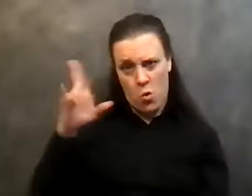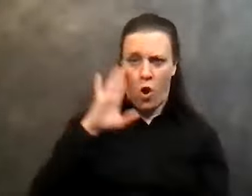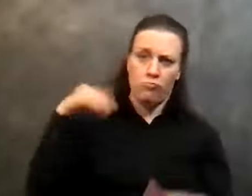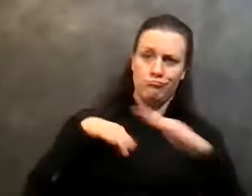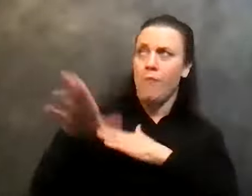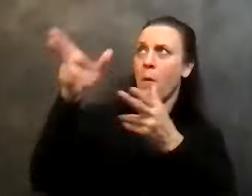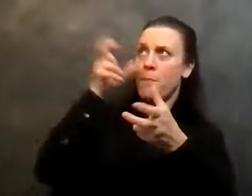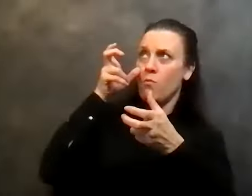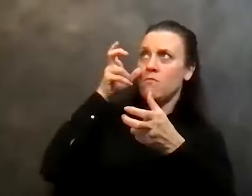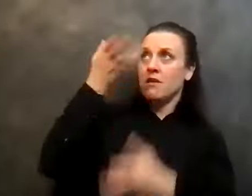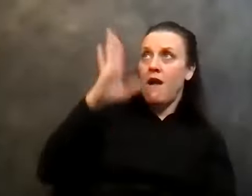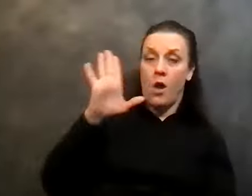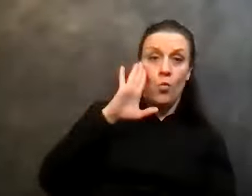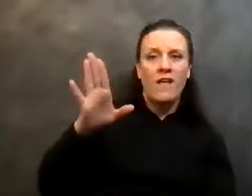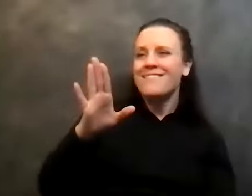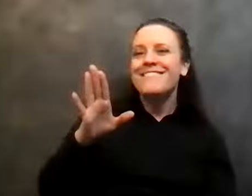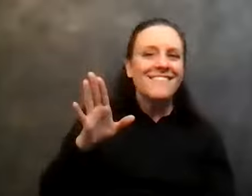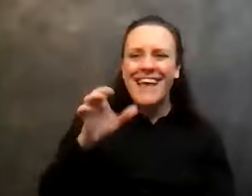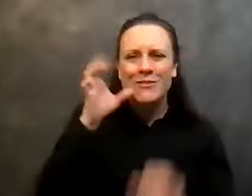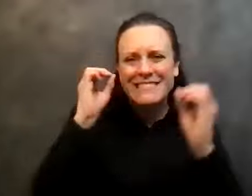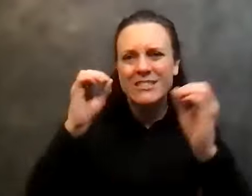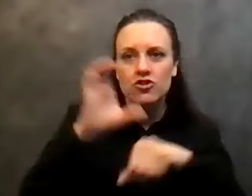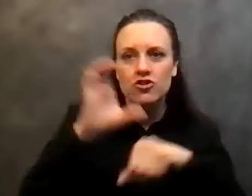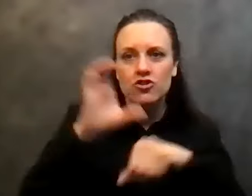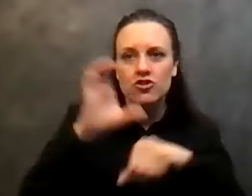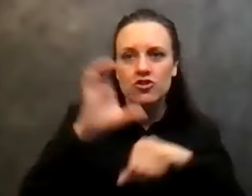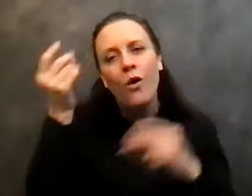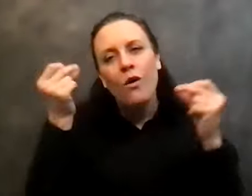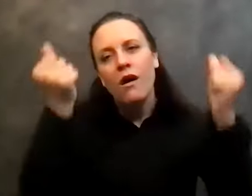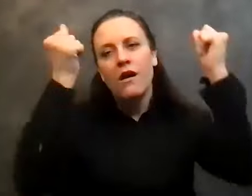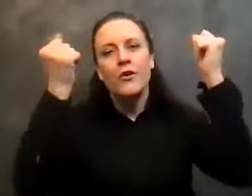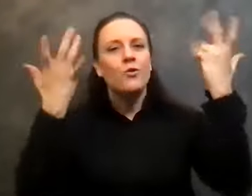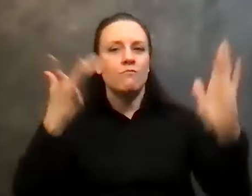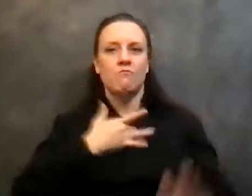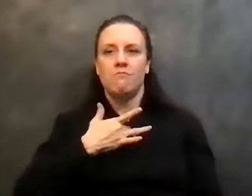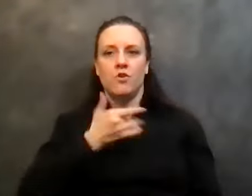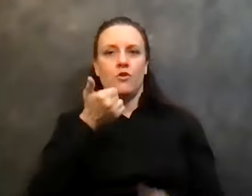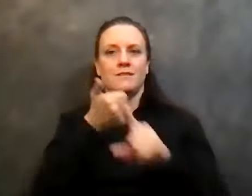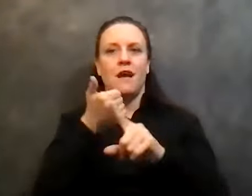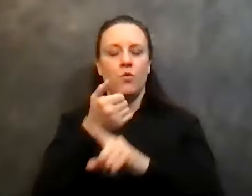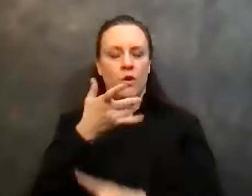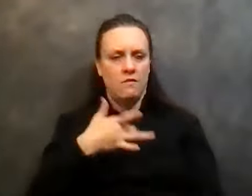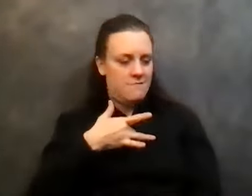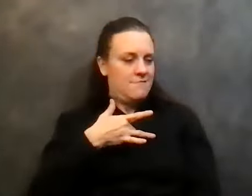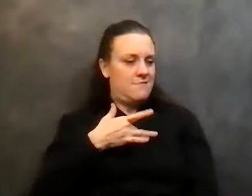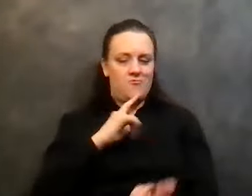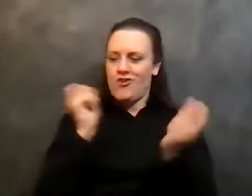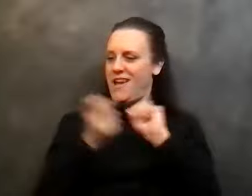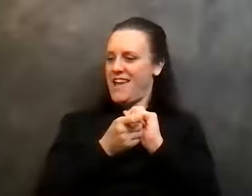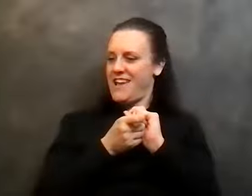but you know, you see it, you, we can see the change. We can see somebody stagger into the